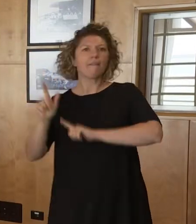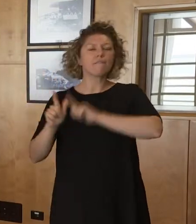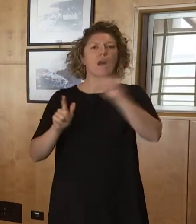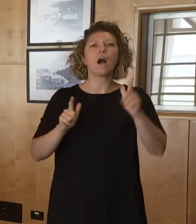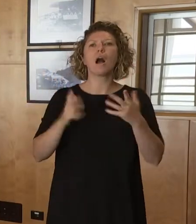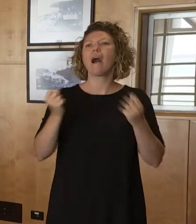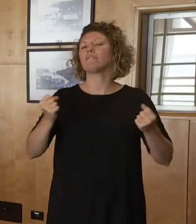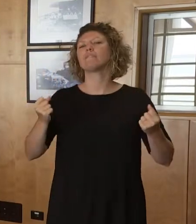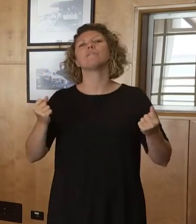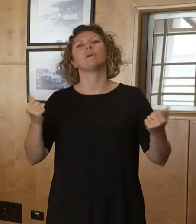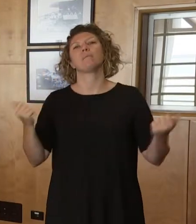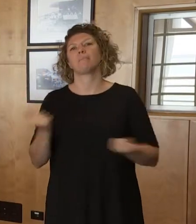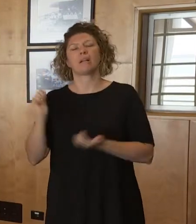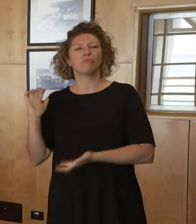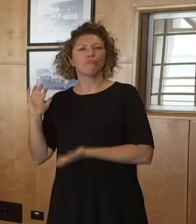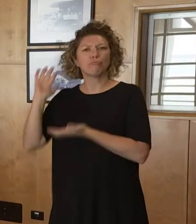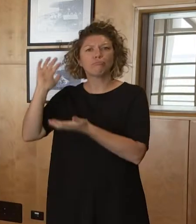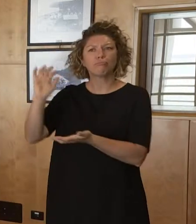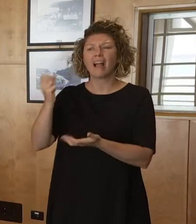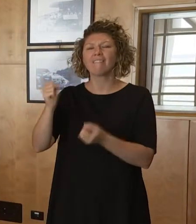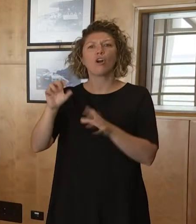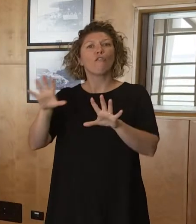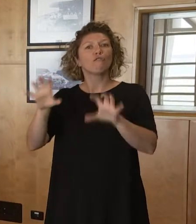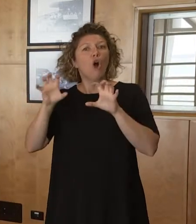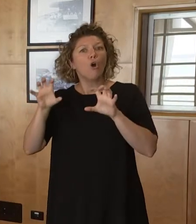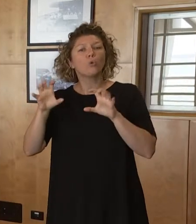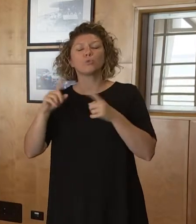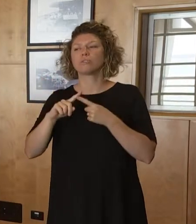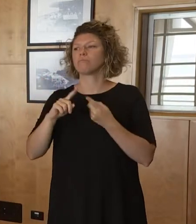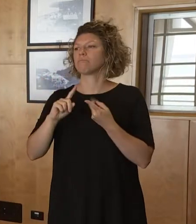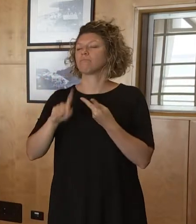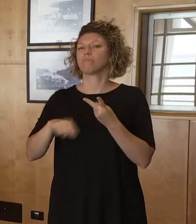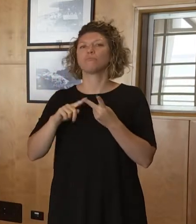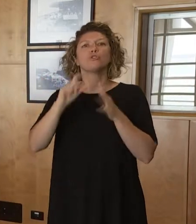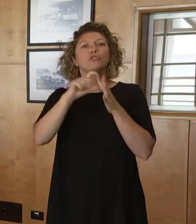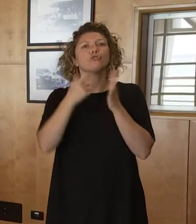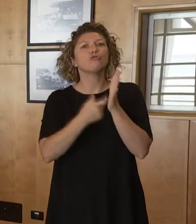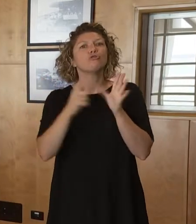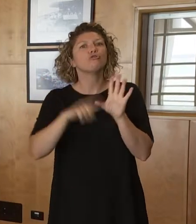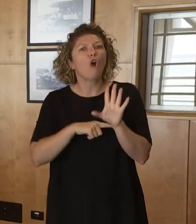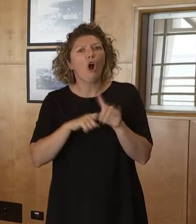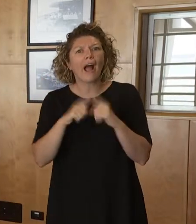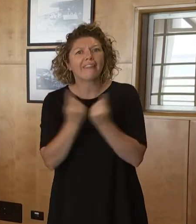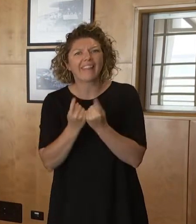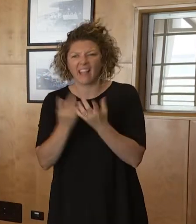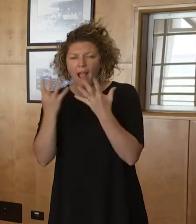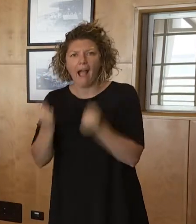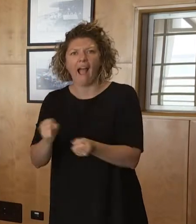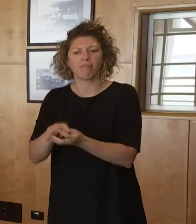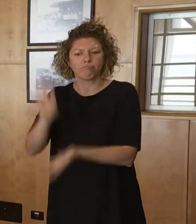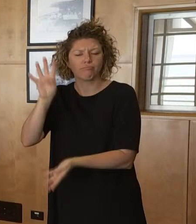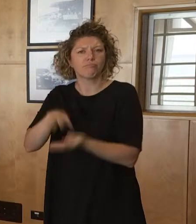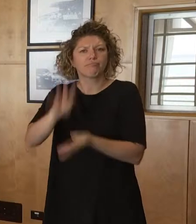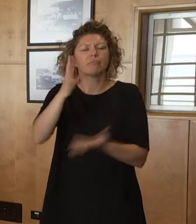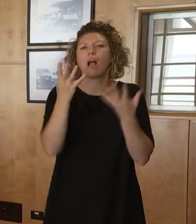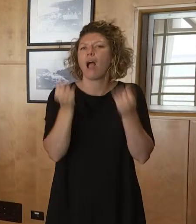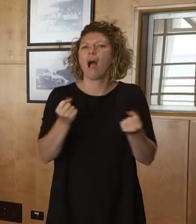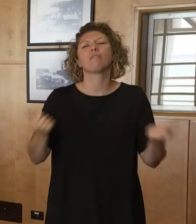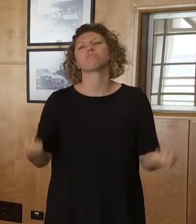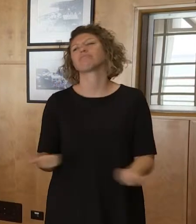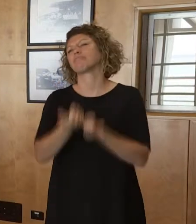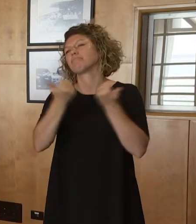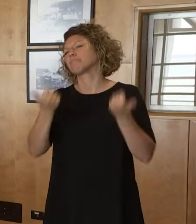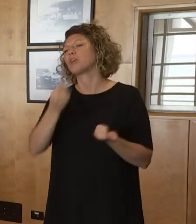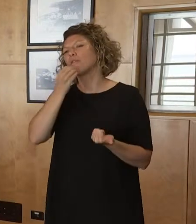they've got large supplies of frozen goods and dry goods, very much used to the wet season. And so in terms of